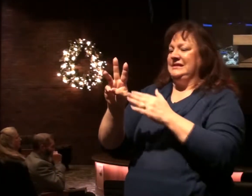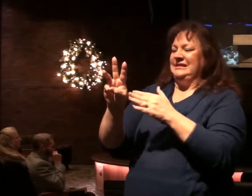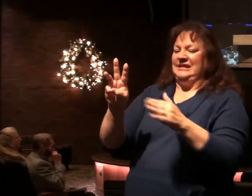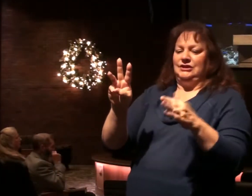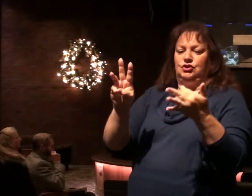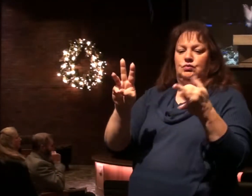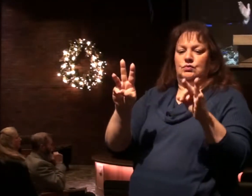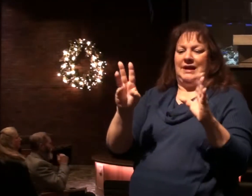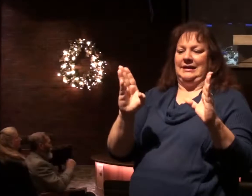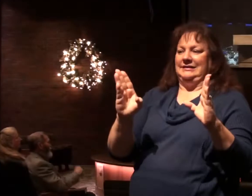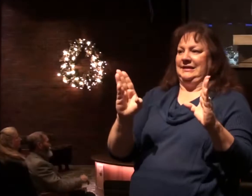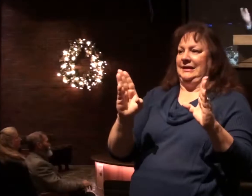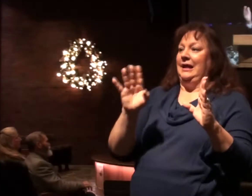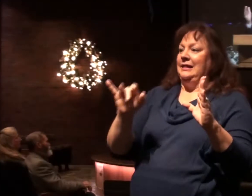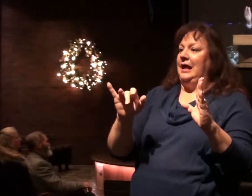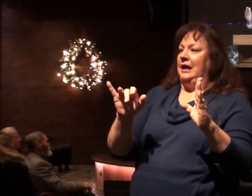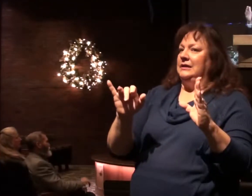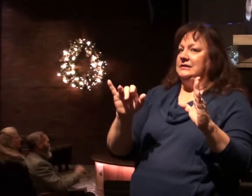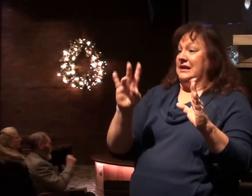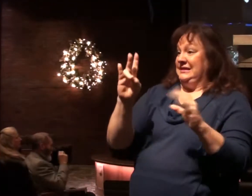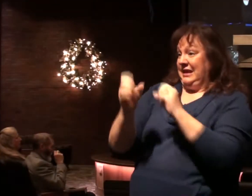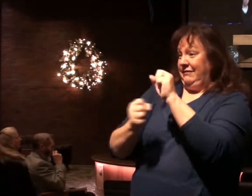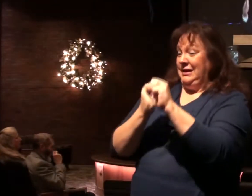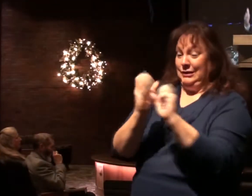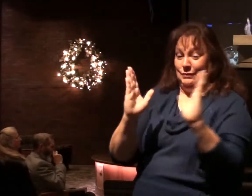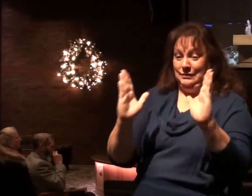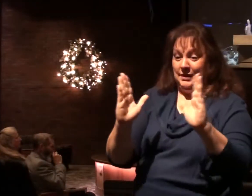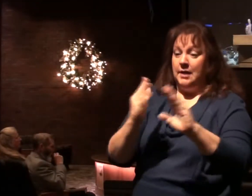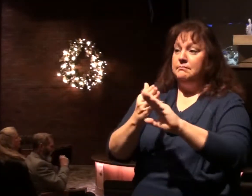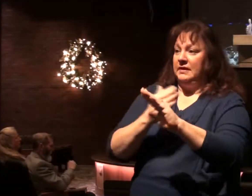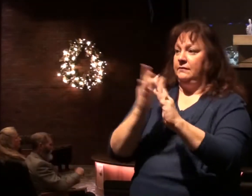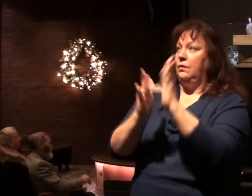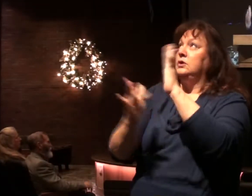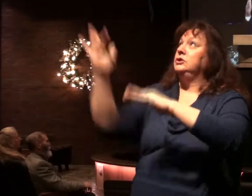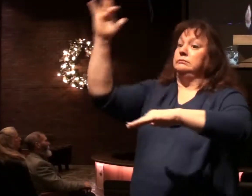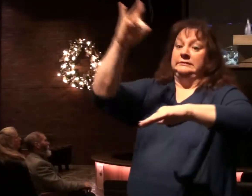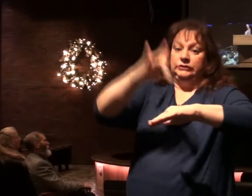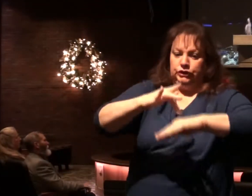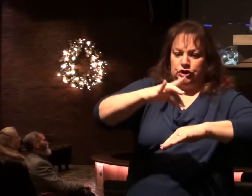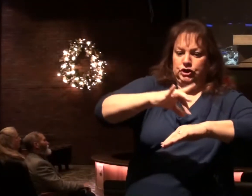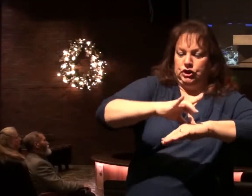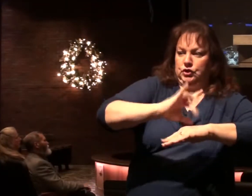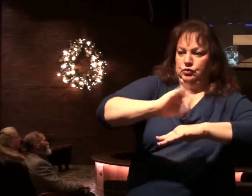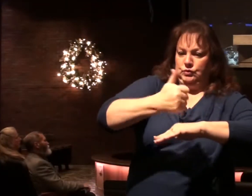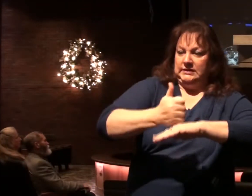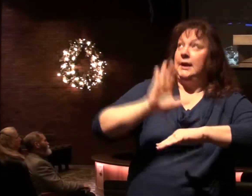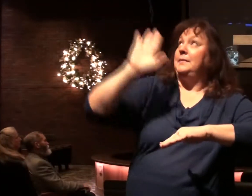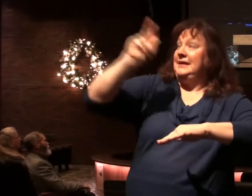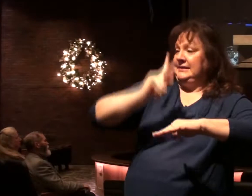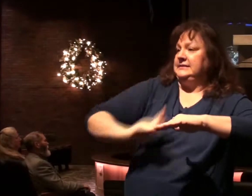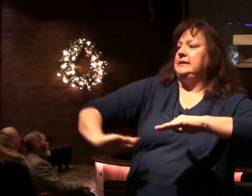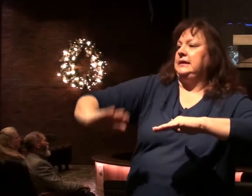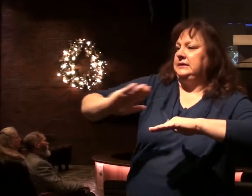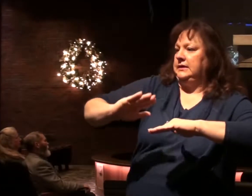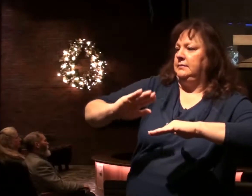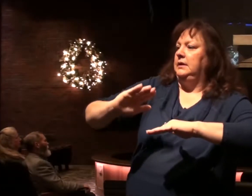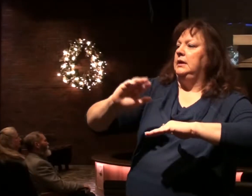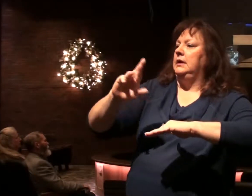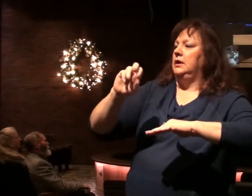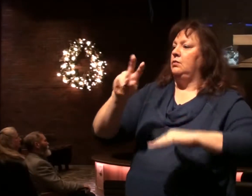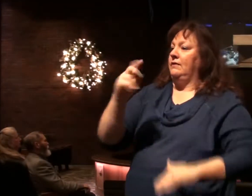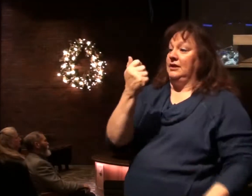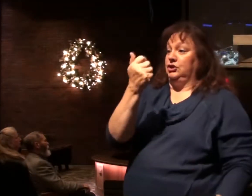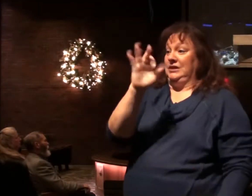19 are about. The seven years leading up to the return of Christ to earth to establish his kingdom in chapter 19.